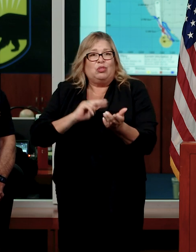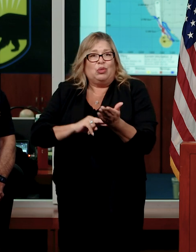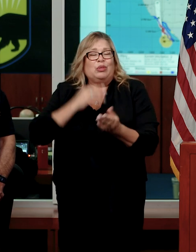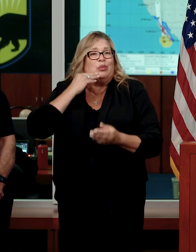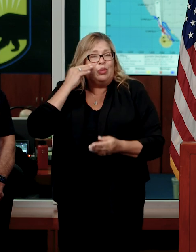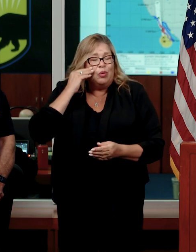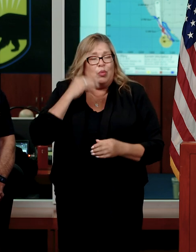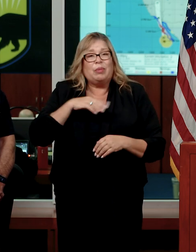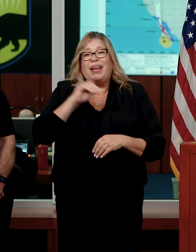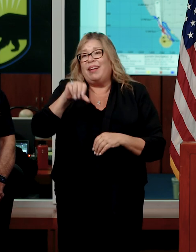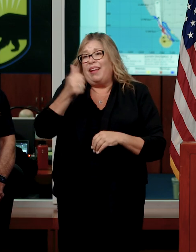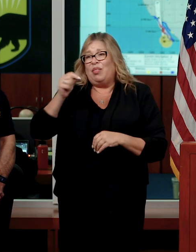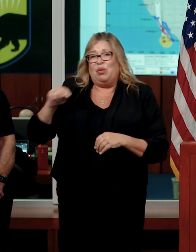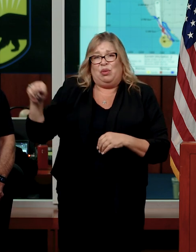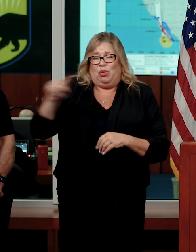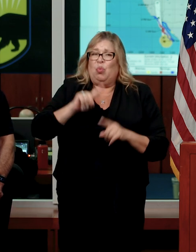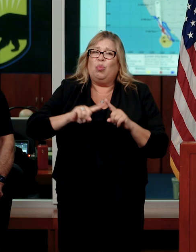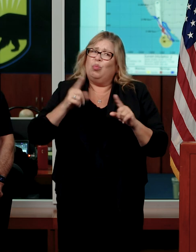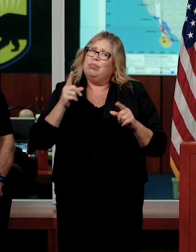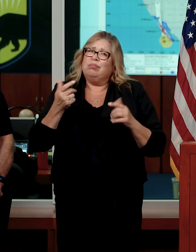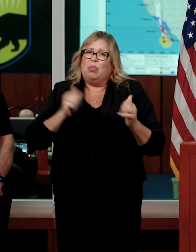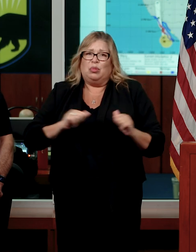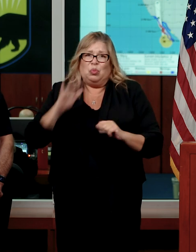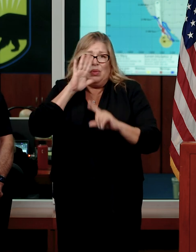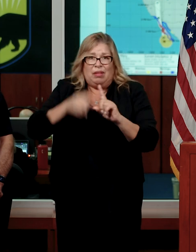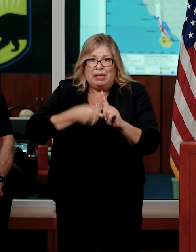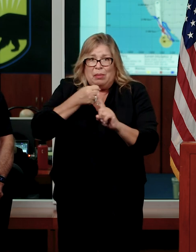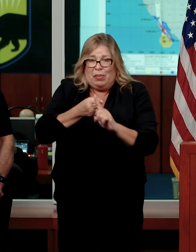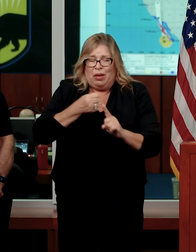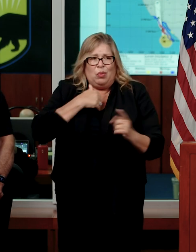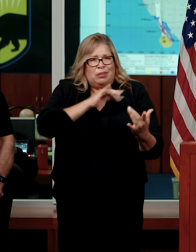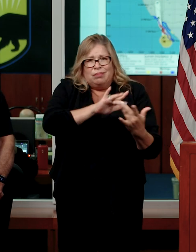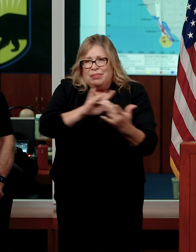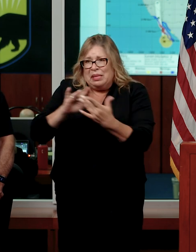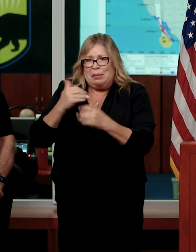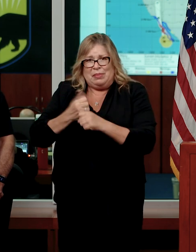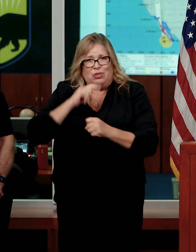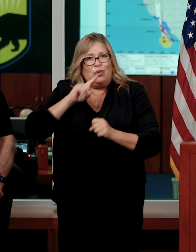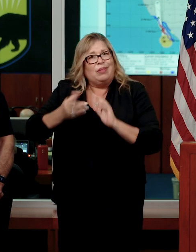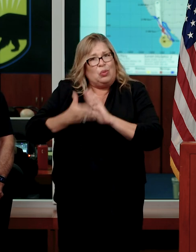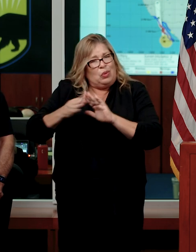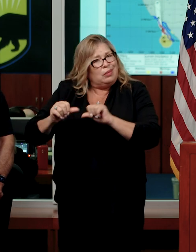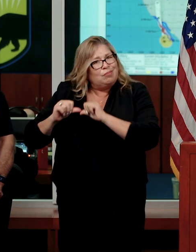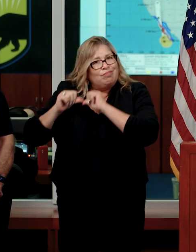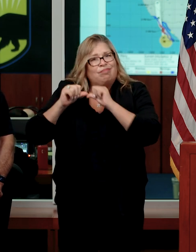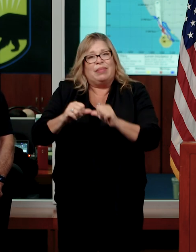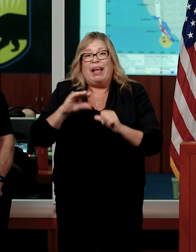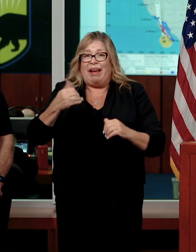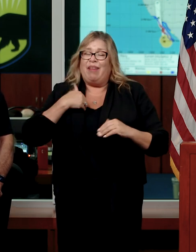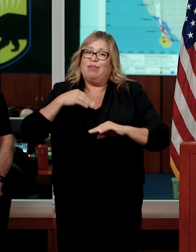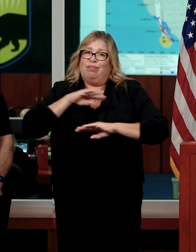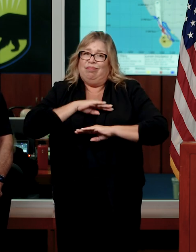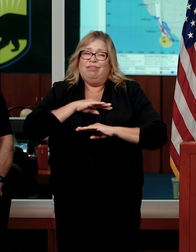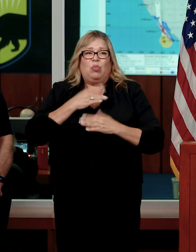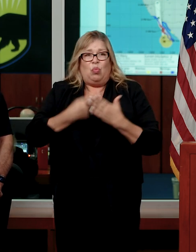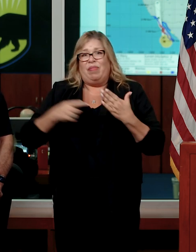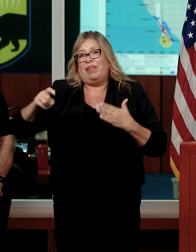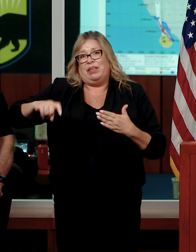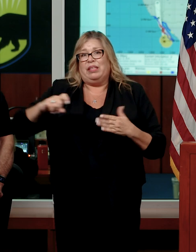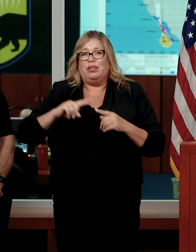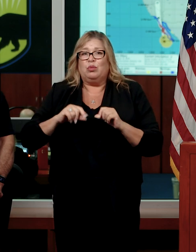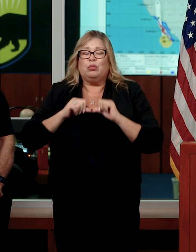in areas that are most likely to be impacted, to ensure that they both maintain operations and have sufficient capacity.